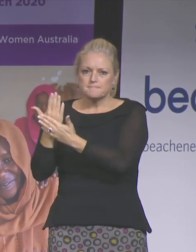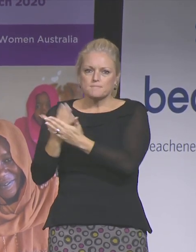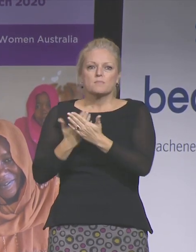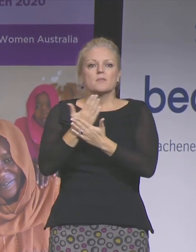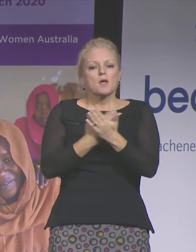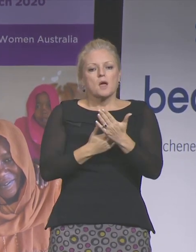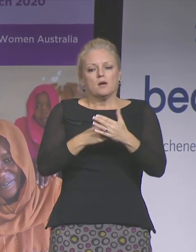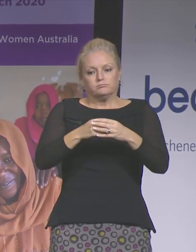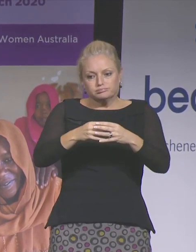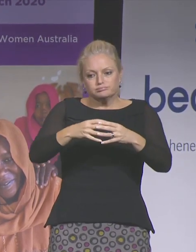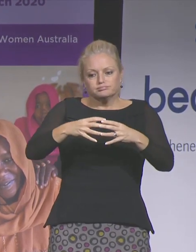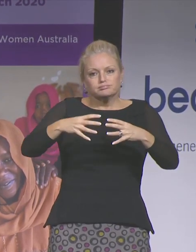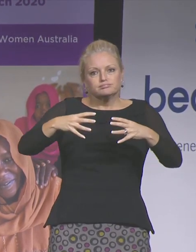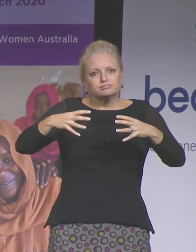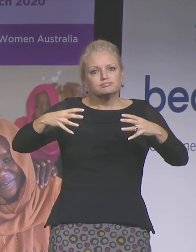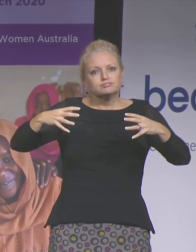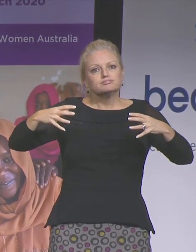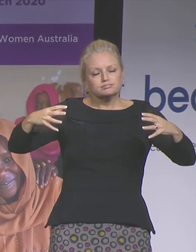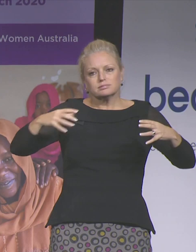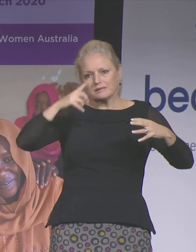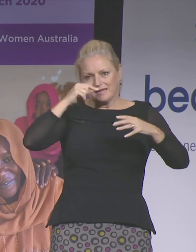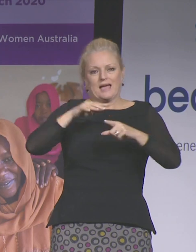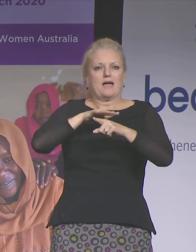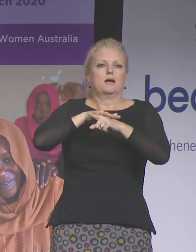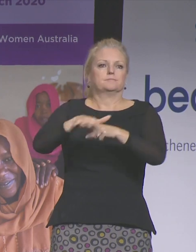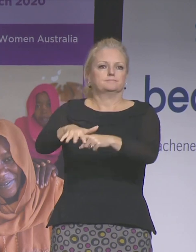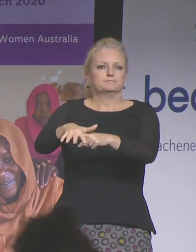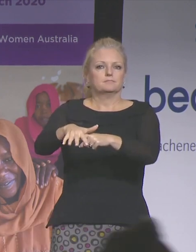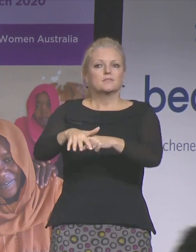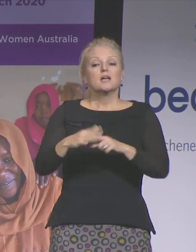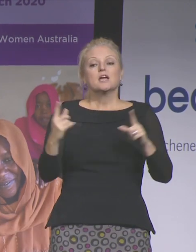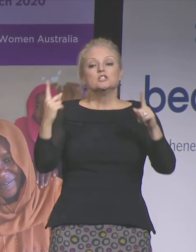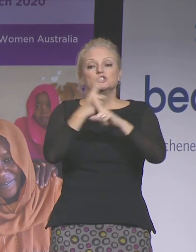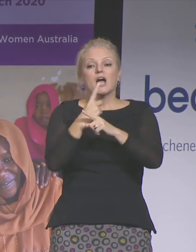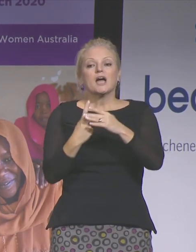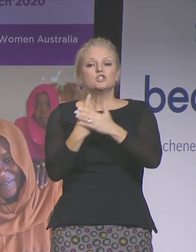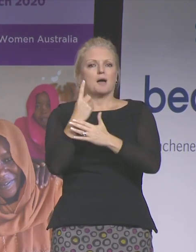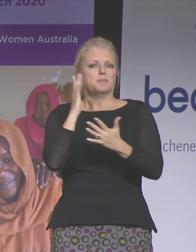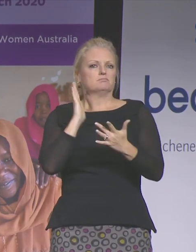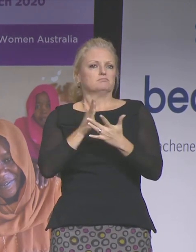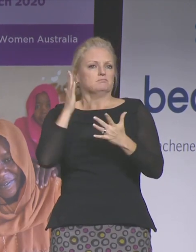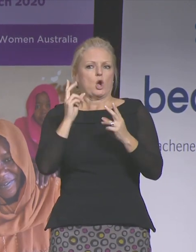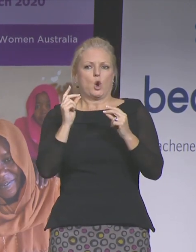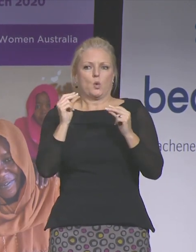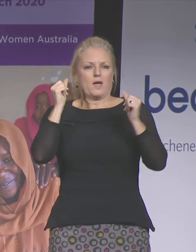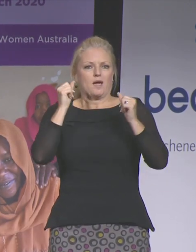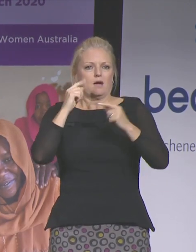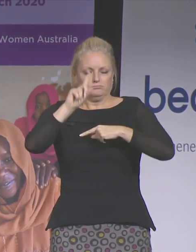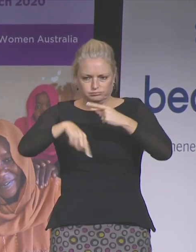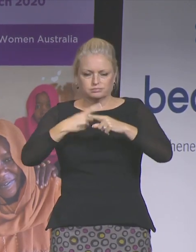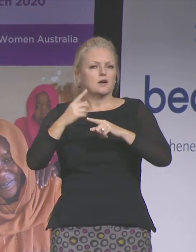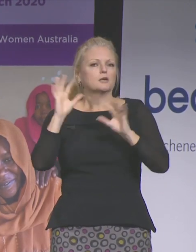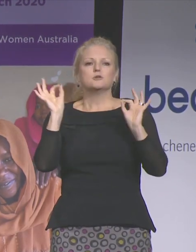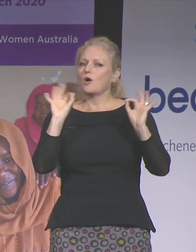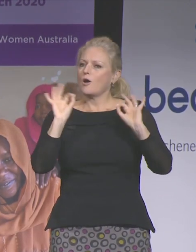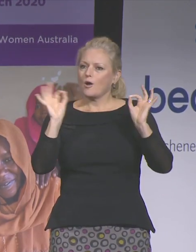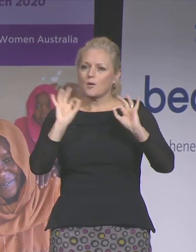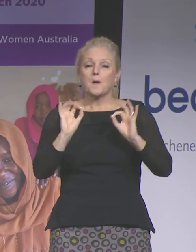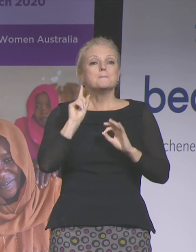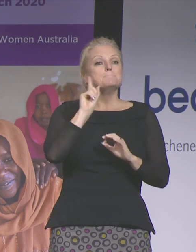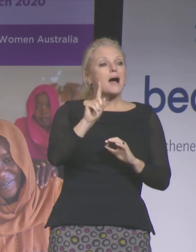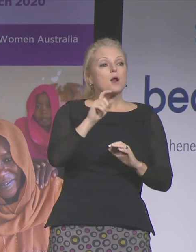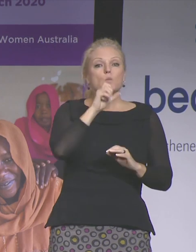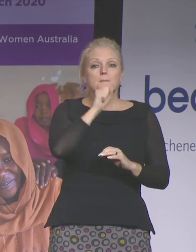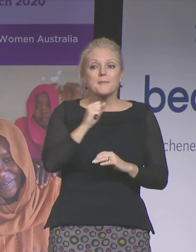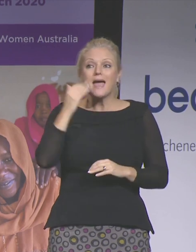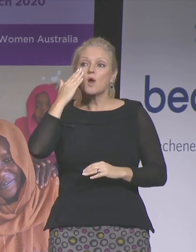continuing. Change doesn't happen in one giant leap, but rather when decent men and women across the world tell their stories,